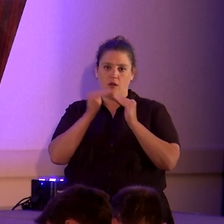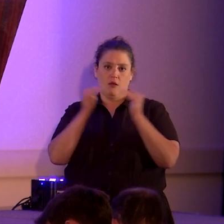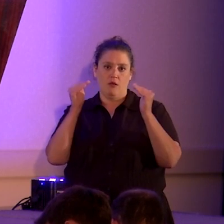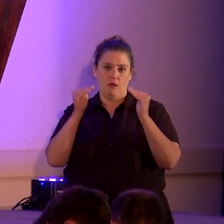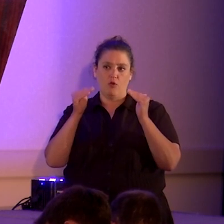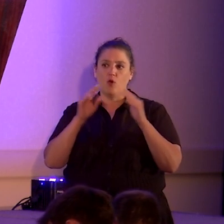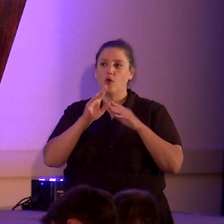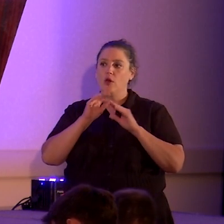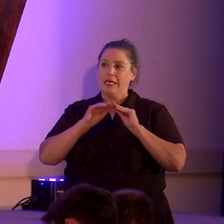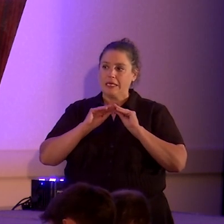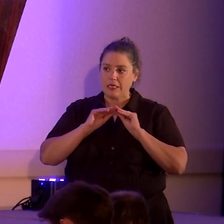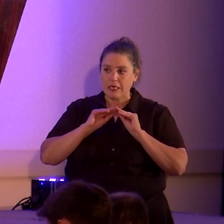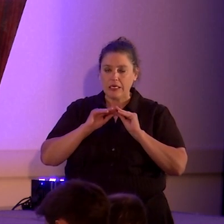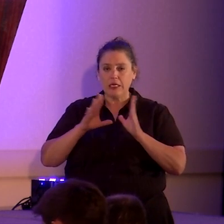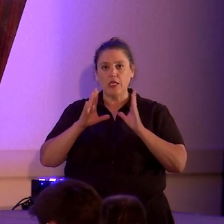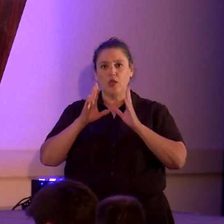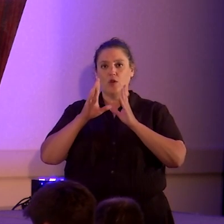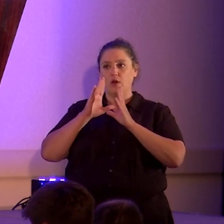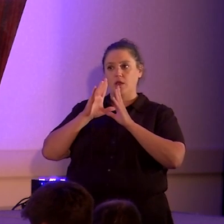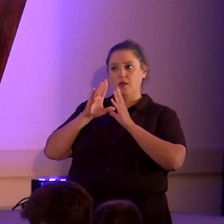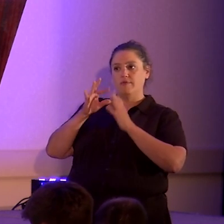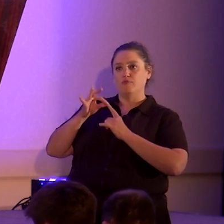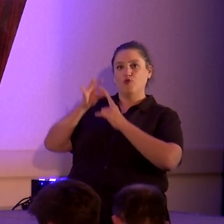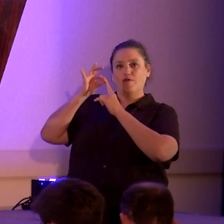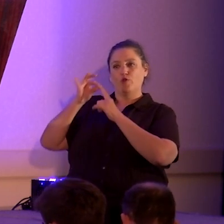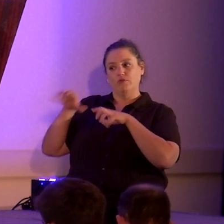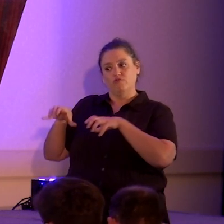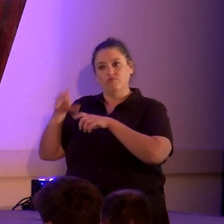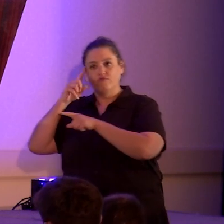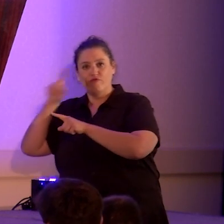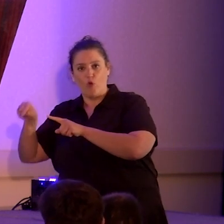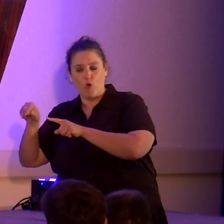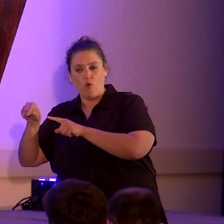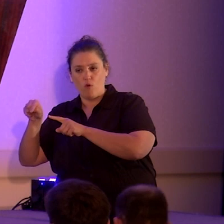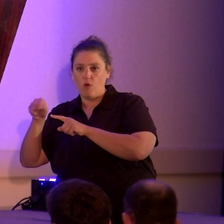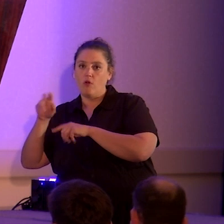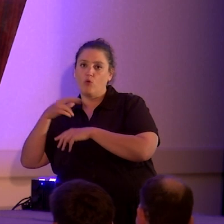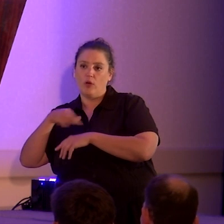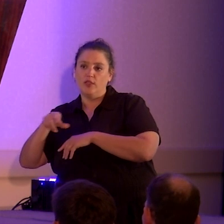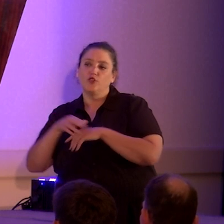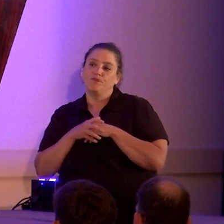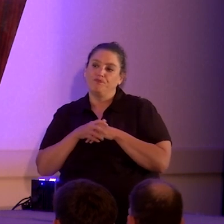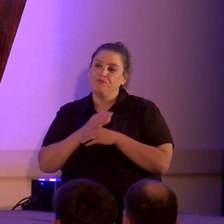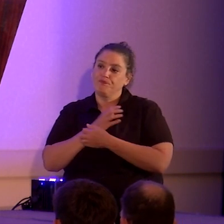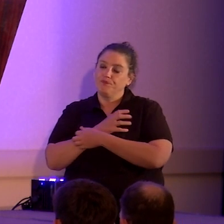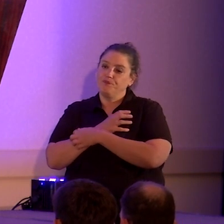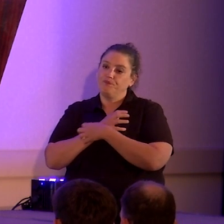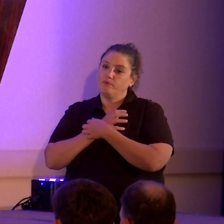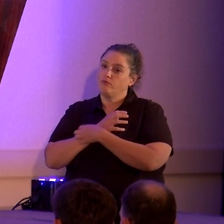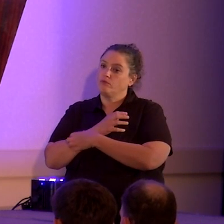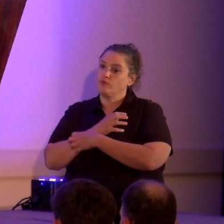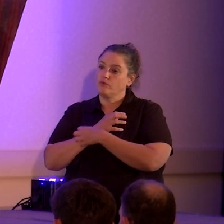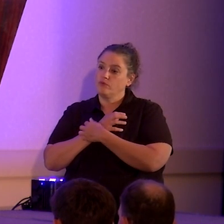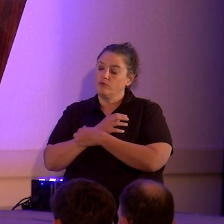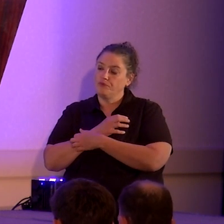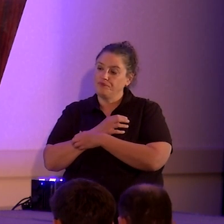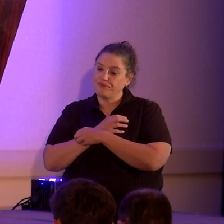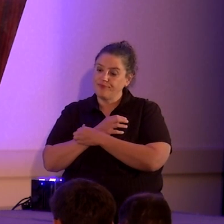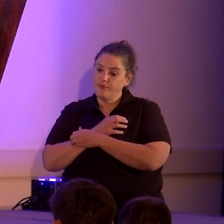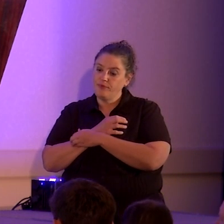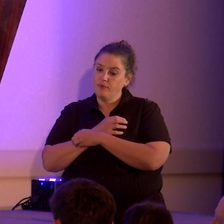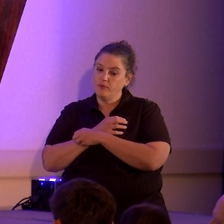religion case, in my opinion, and obviously in Edwin's opinion as well, when we filed the case. In fact,